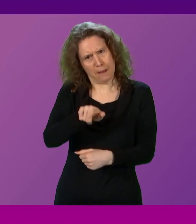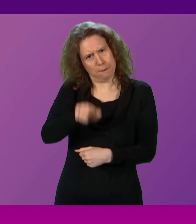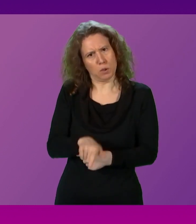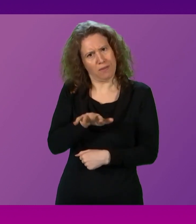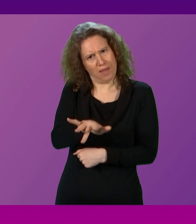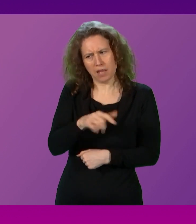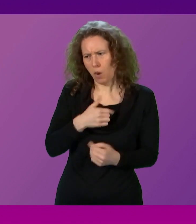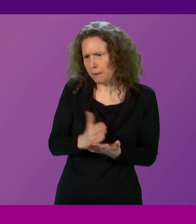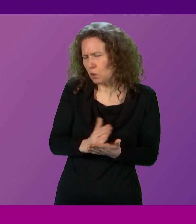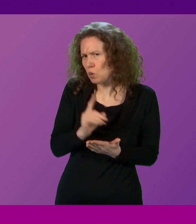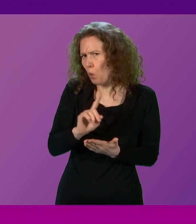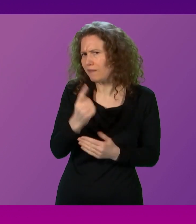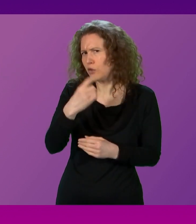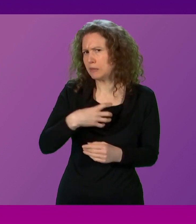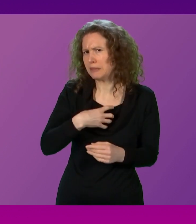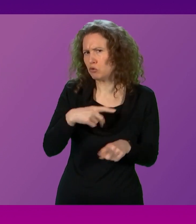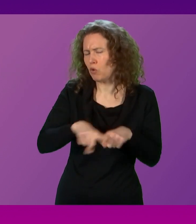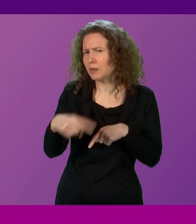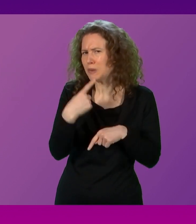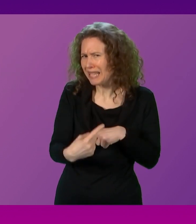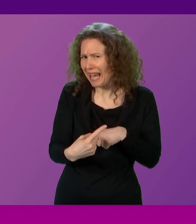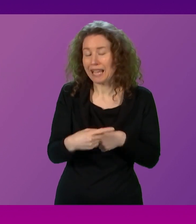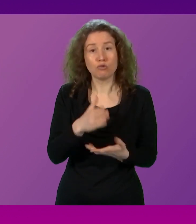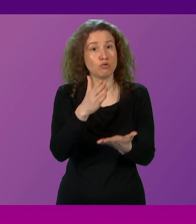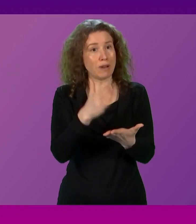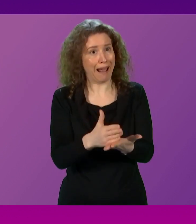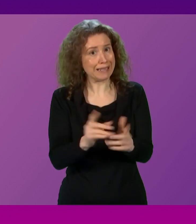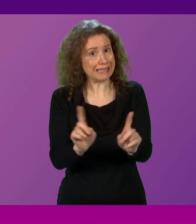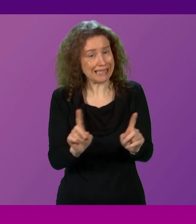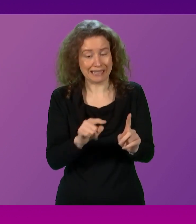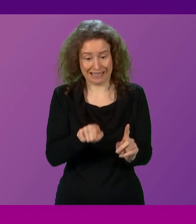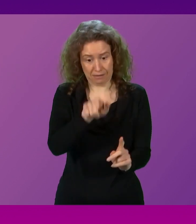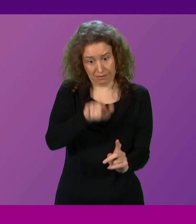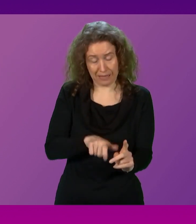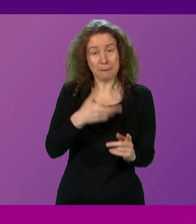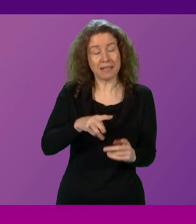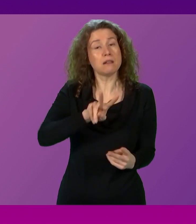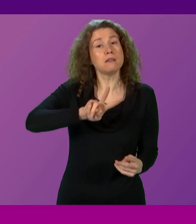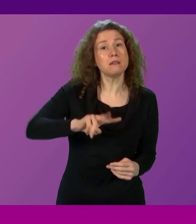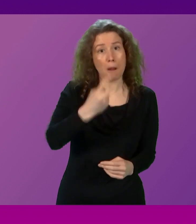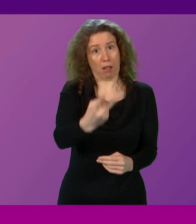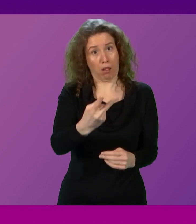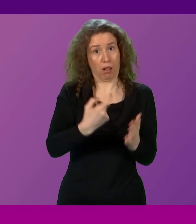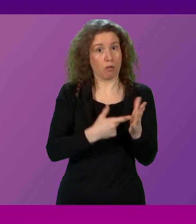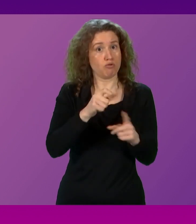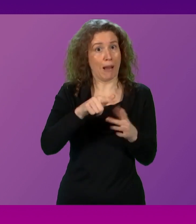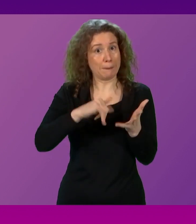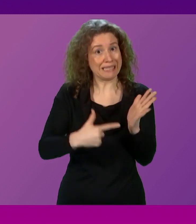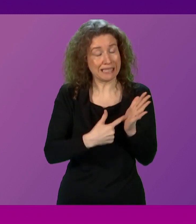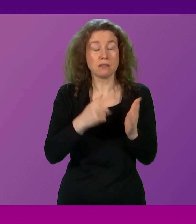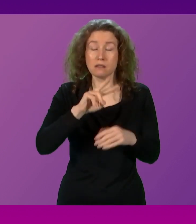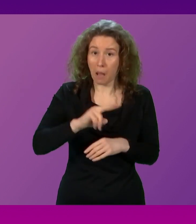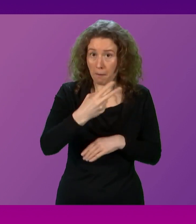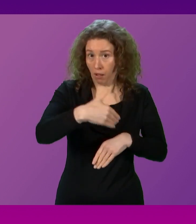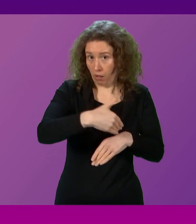unsure what the First Minister is trying to say, when the reality is this double rapist, this beast, is in a woman's prison